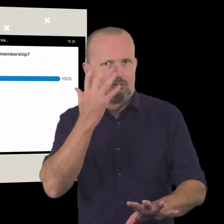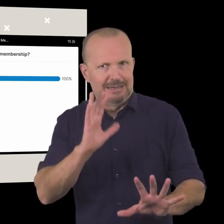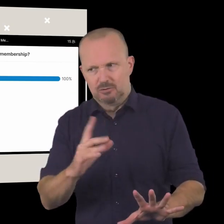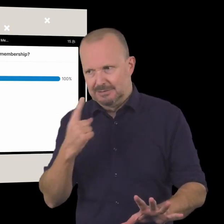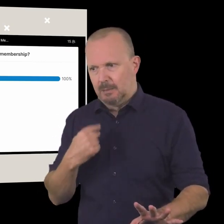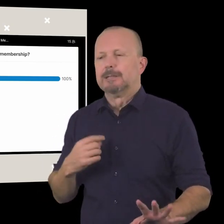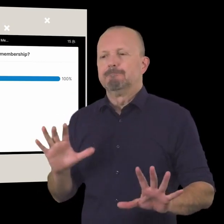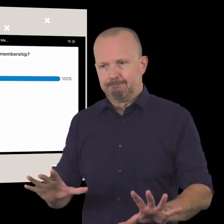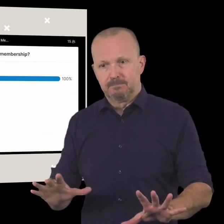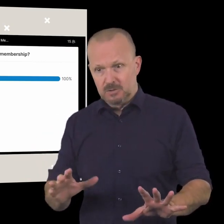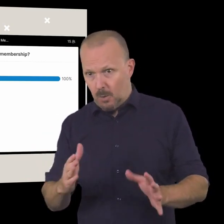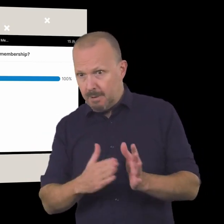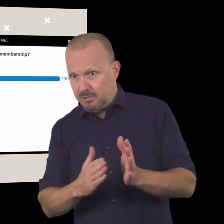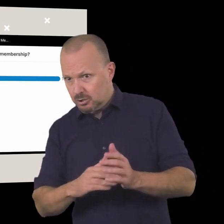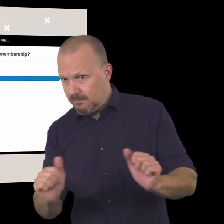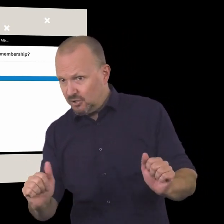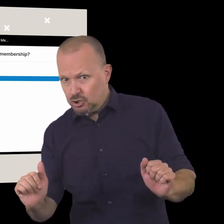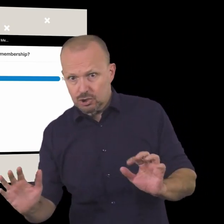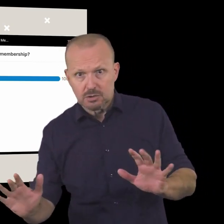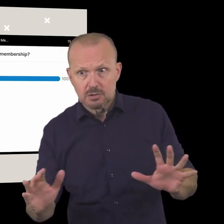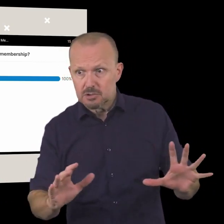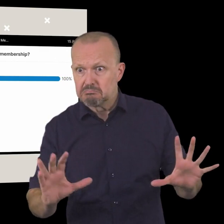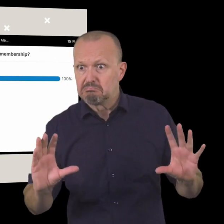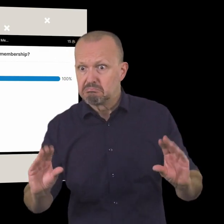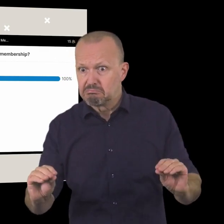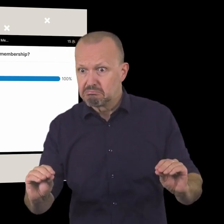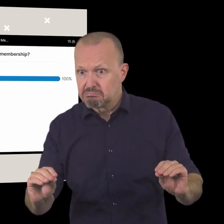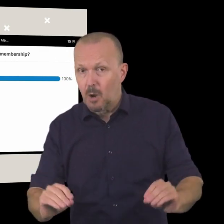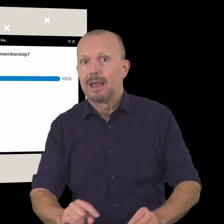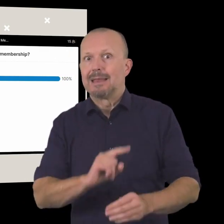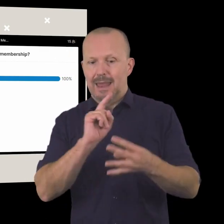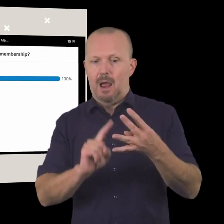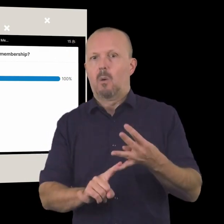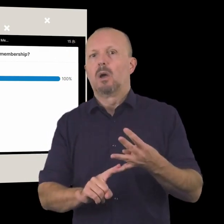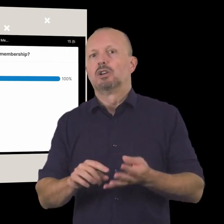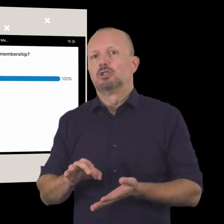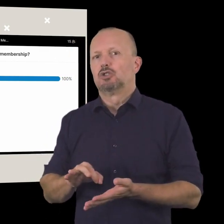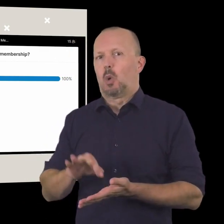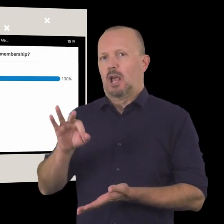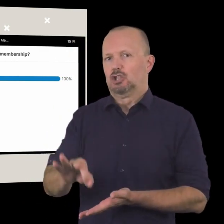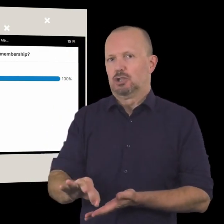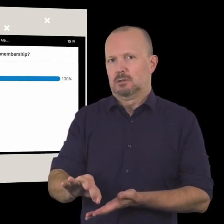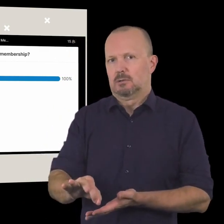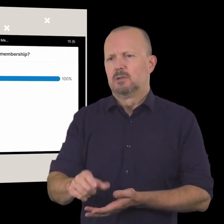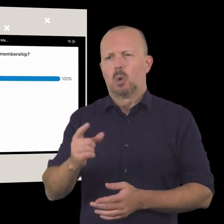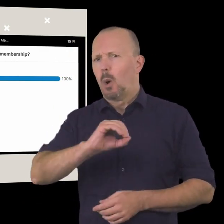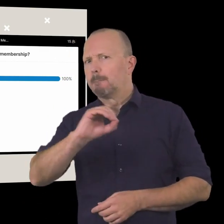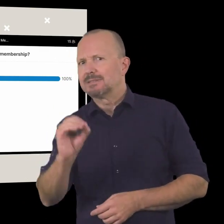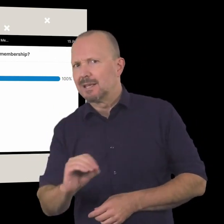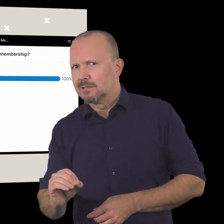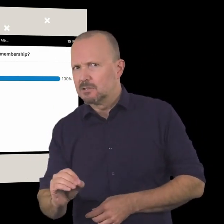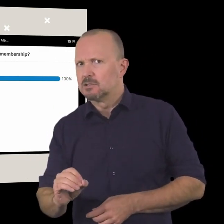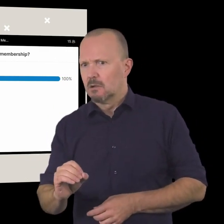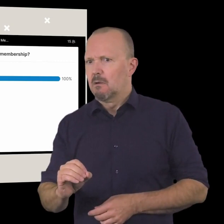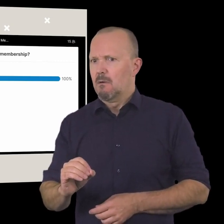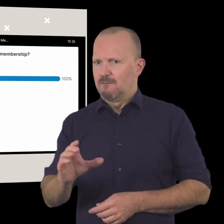so hopefully you've had the opportunity to respond to membership now lovely uh and i'd love to focus on donations as an income stream so